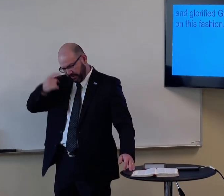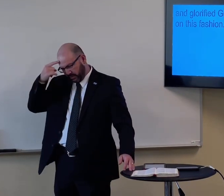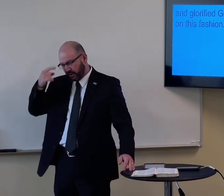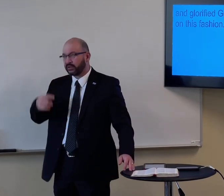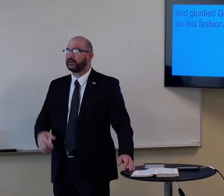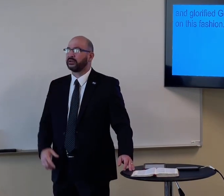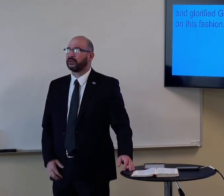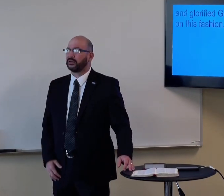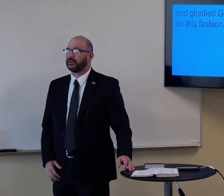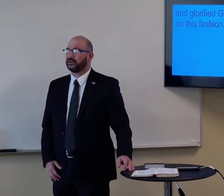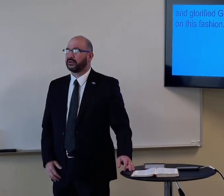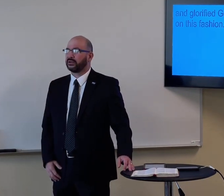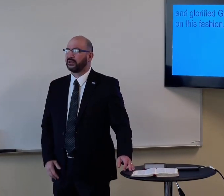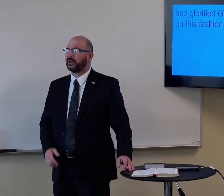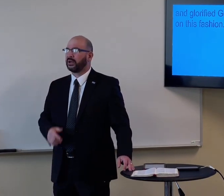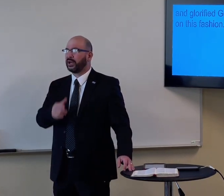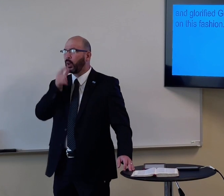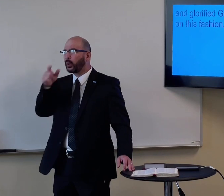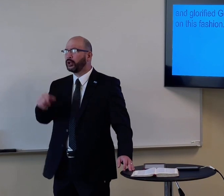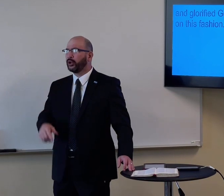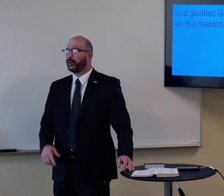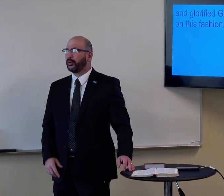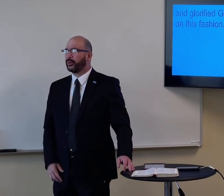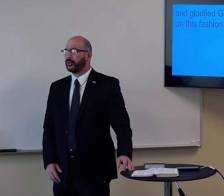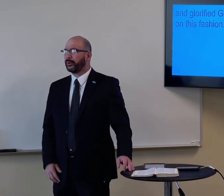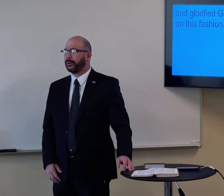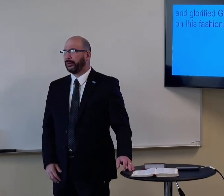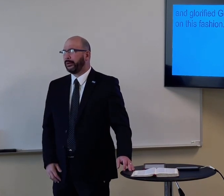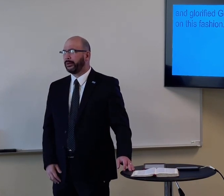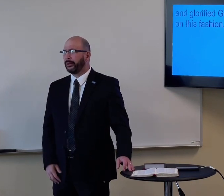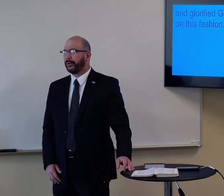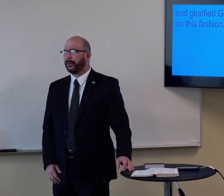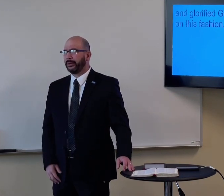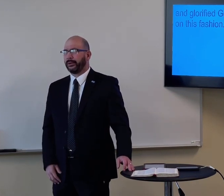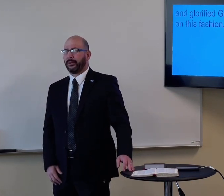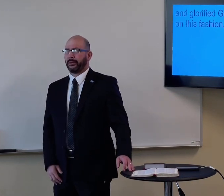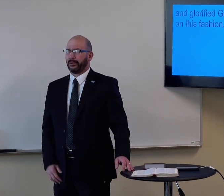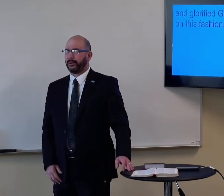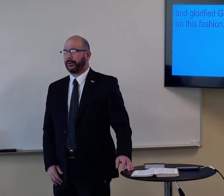Imagine if this man had thought, and who are you?